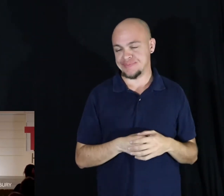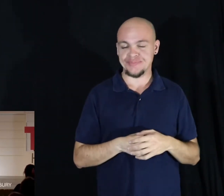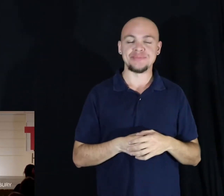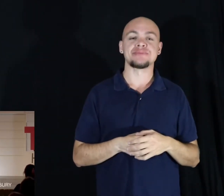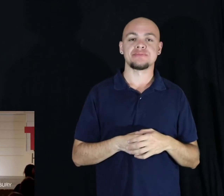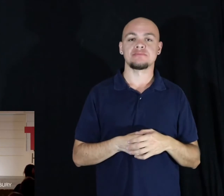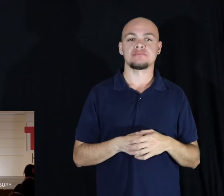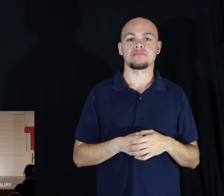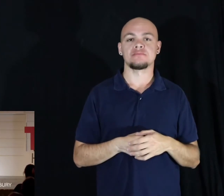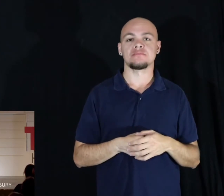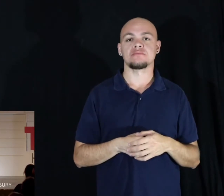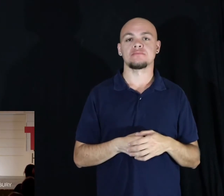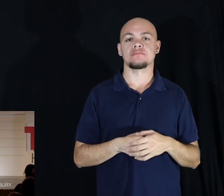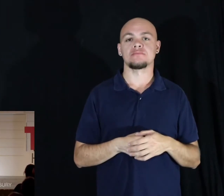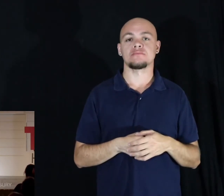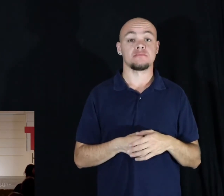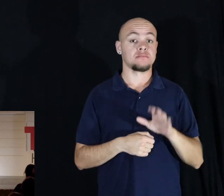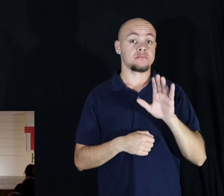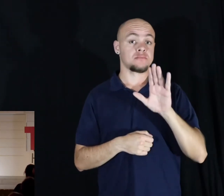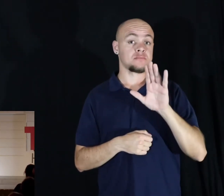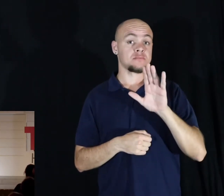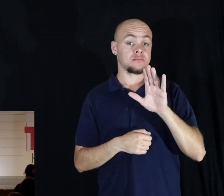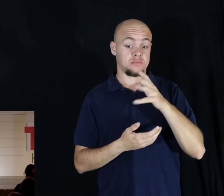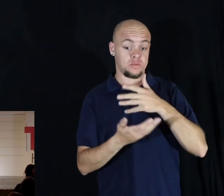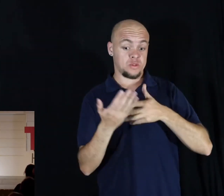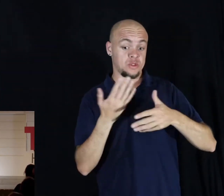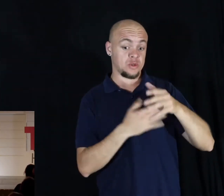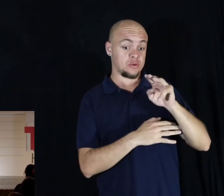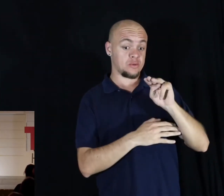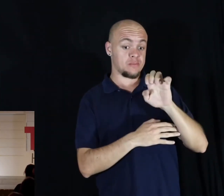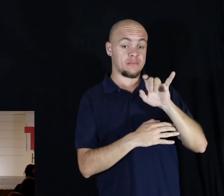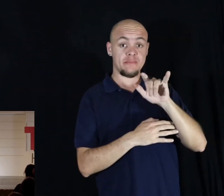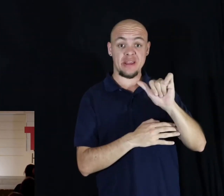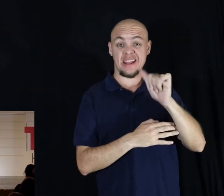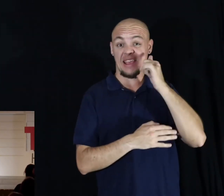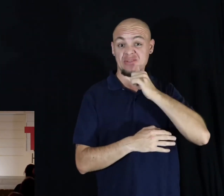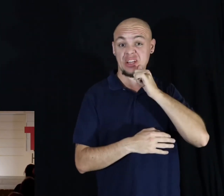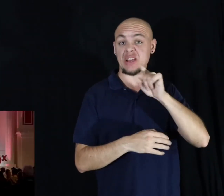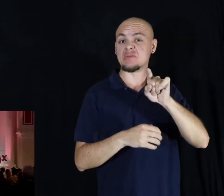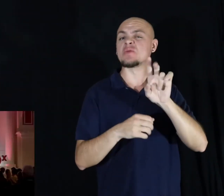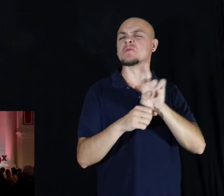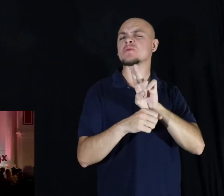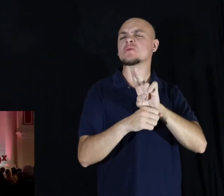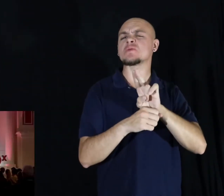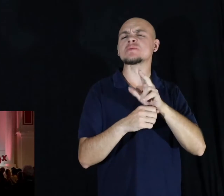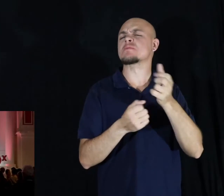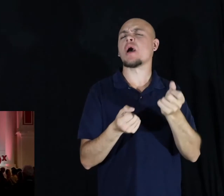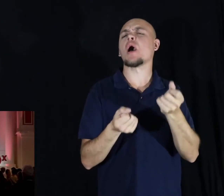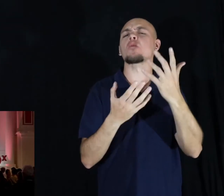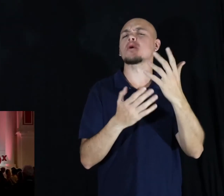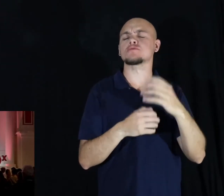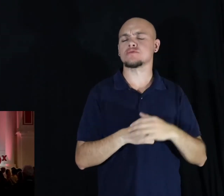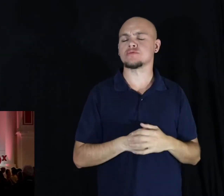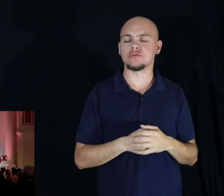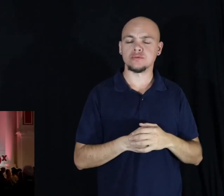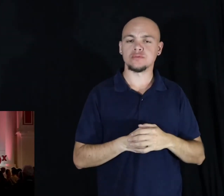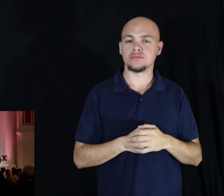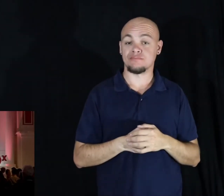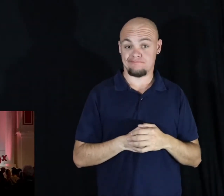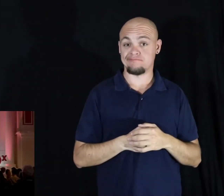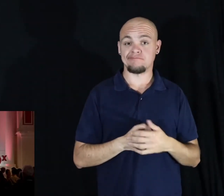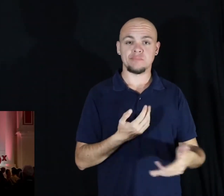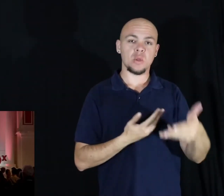many hours do you think you spend on social media a day? Social media has been